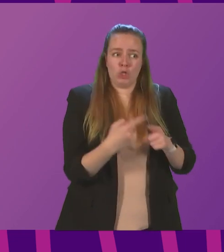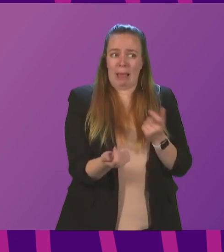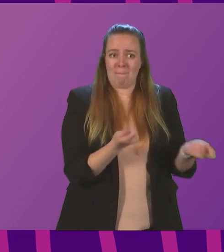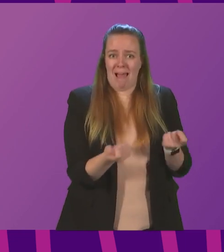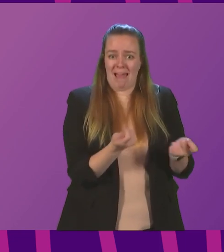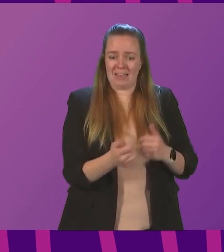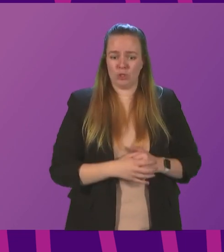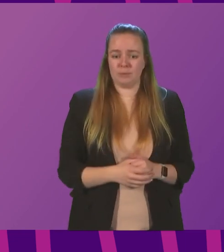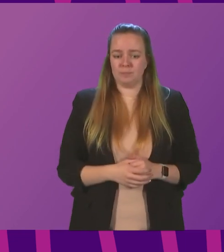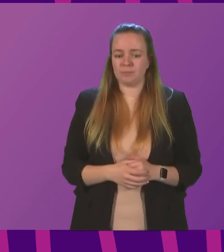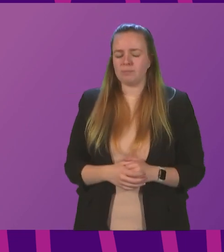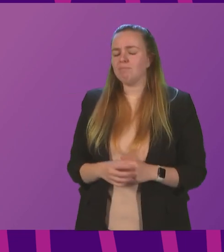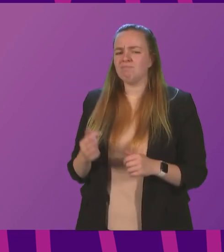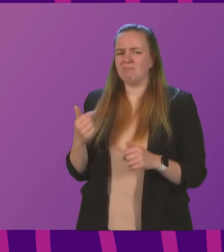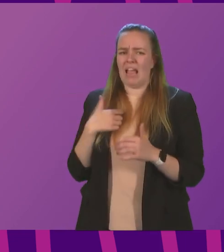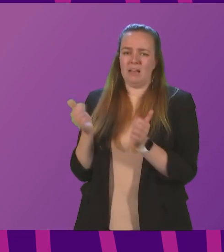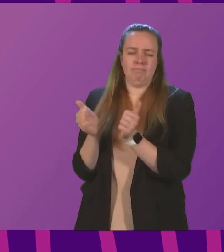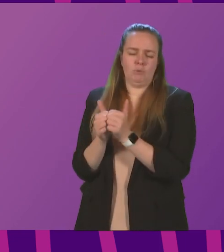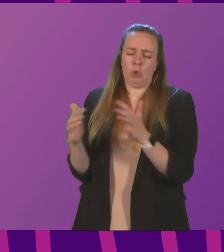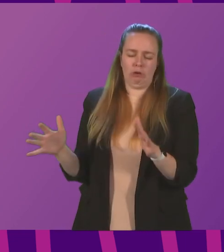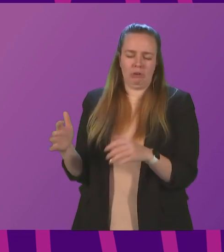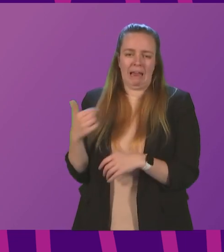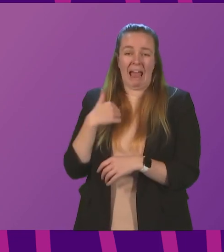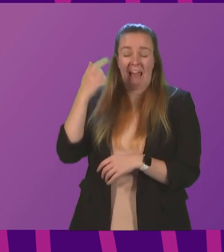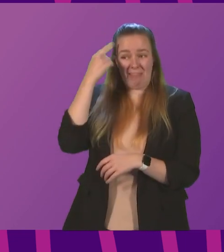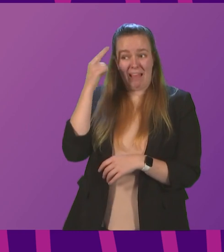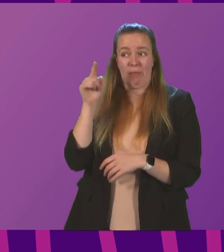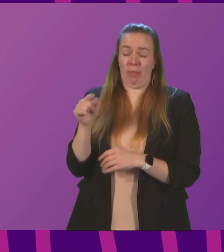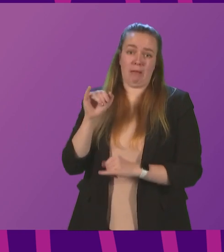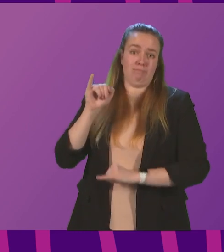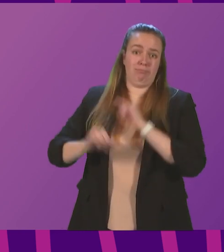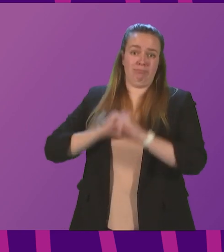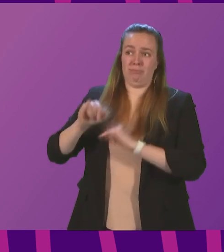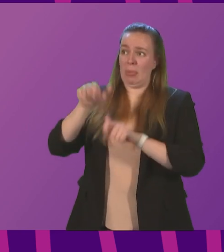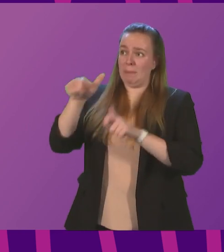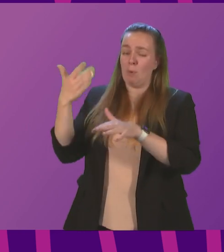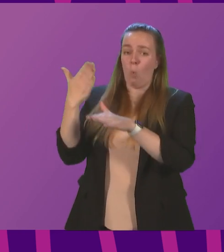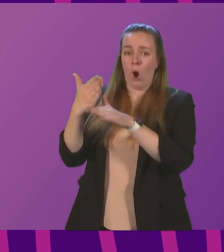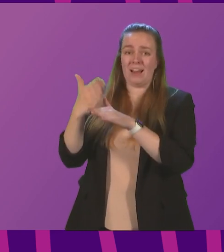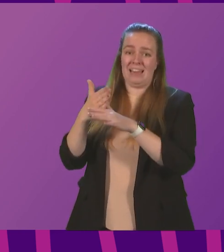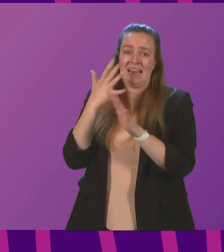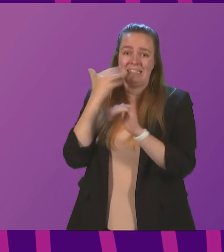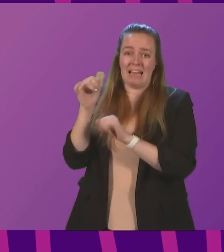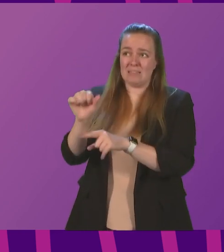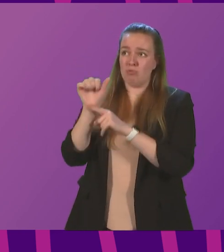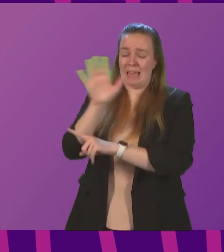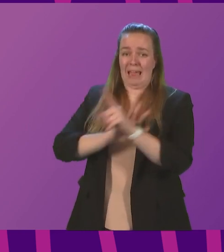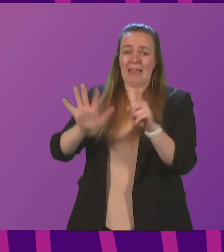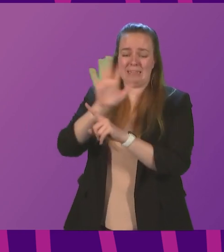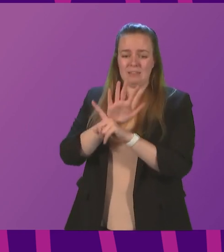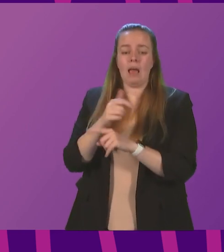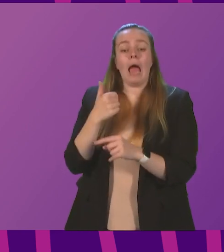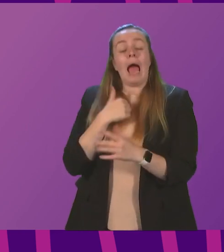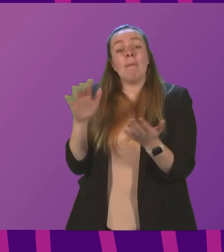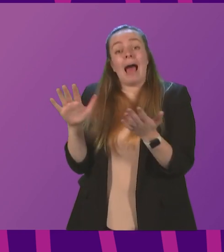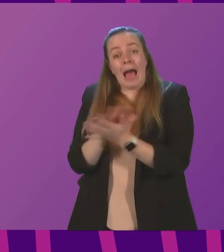First Minister. No, I don't agree. In fact, I think that is an insult to all those working so hard on tests and protect across our country. I am